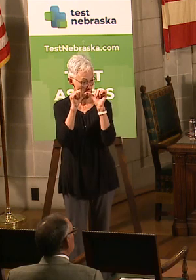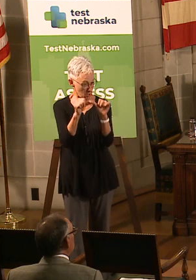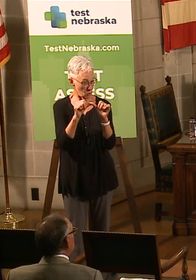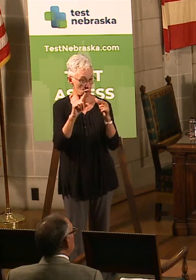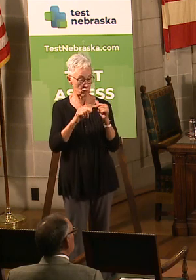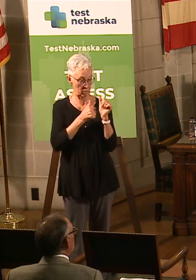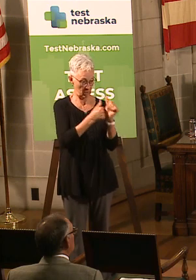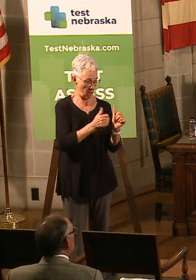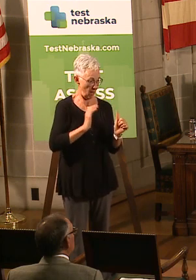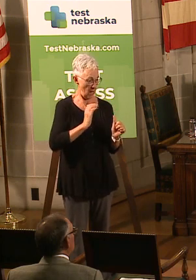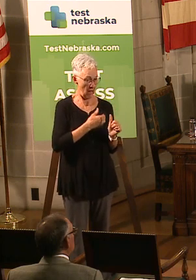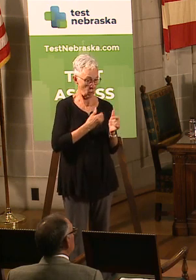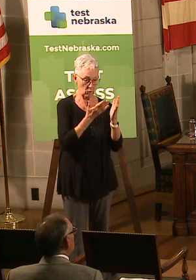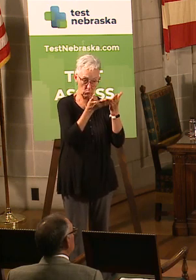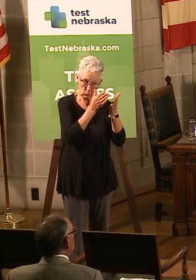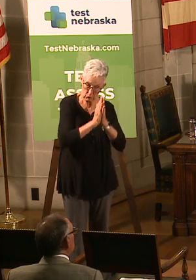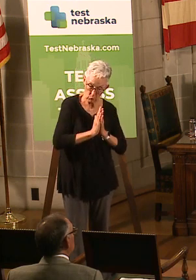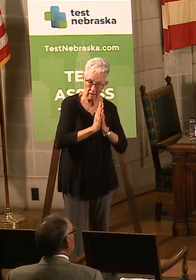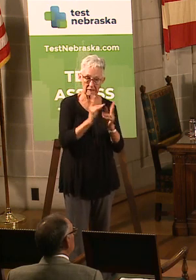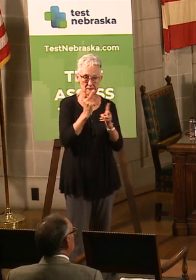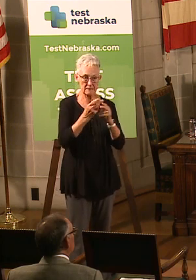us to continue to loosen restrictions.